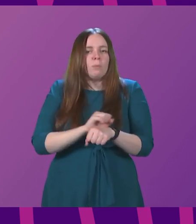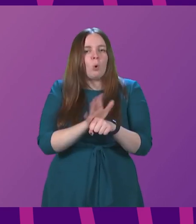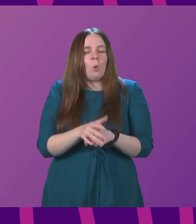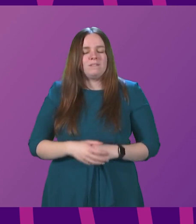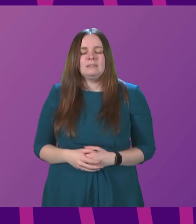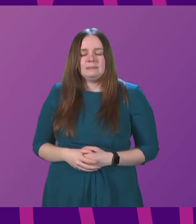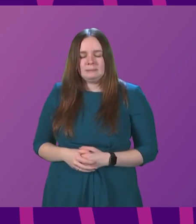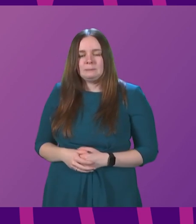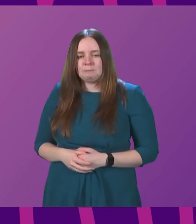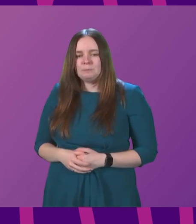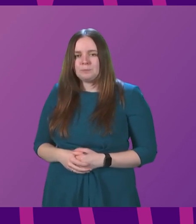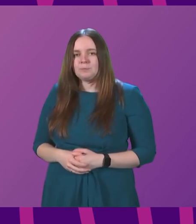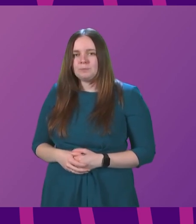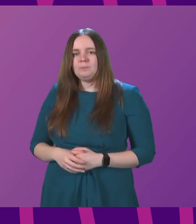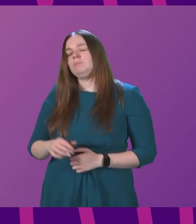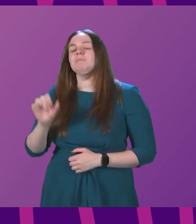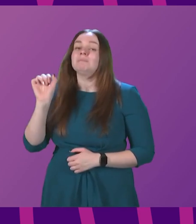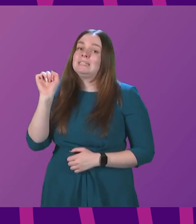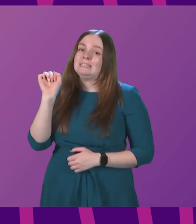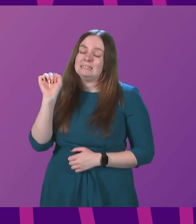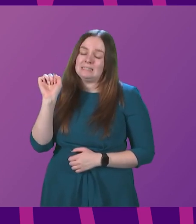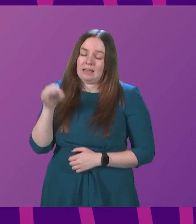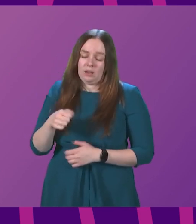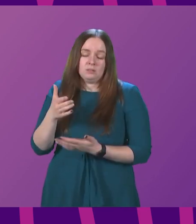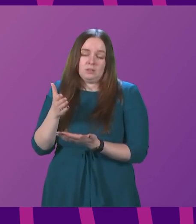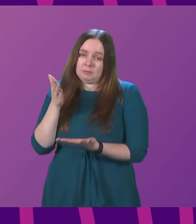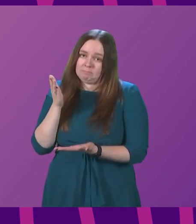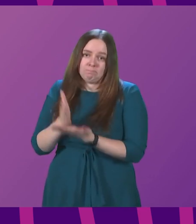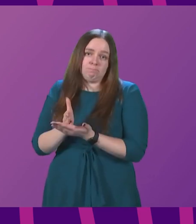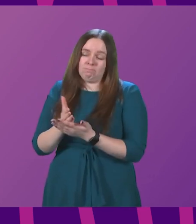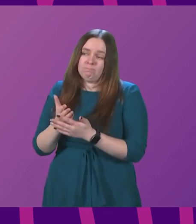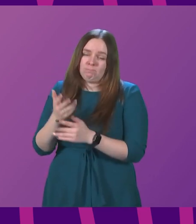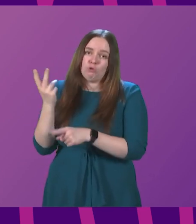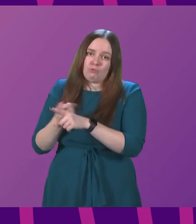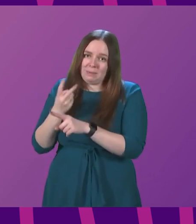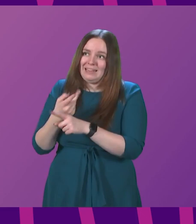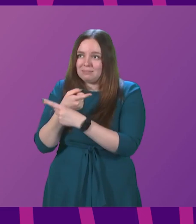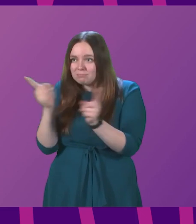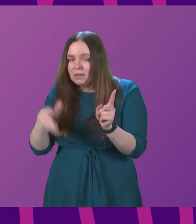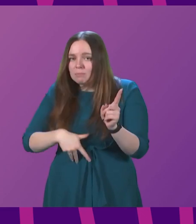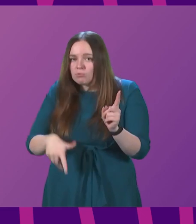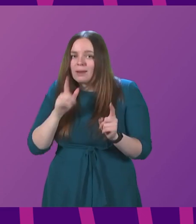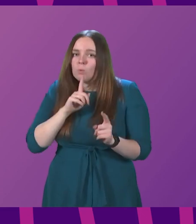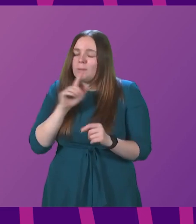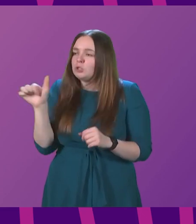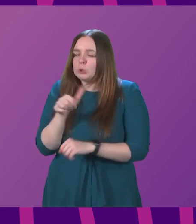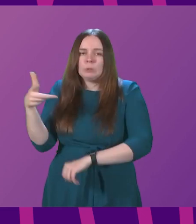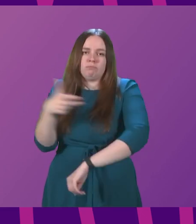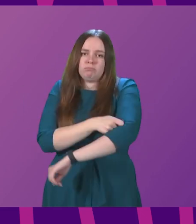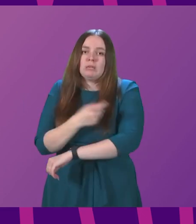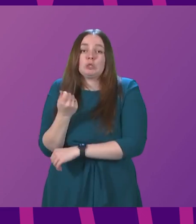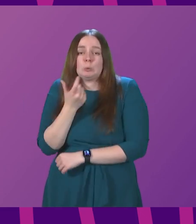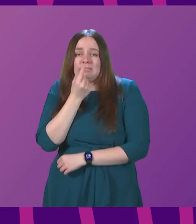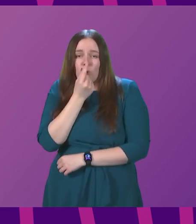First Minister. Yes, I would strongly echo Natalie Dawn's call to pregnant women to get vaccinated as soon as possible.